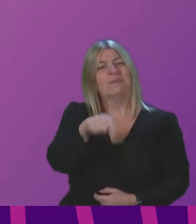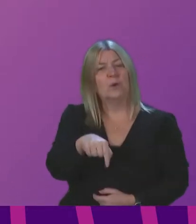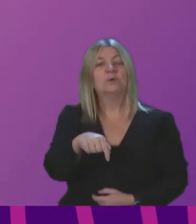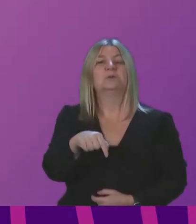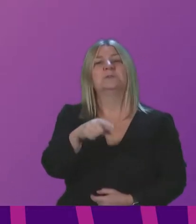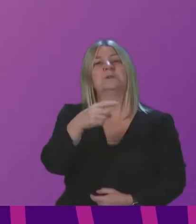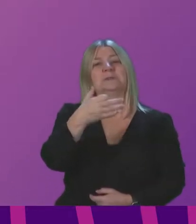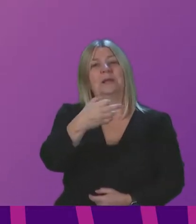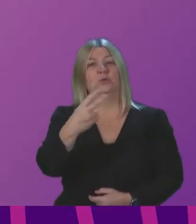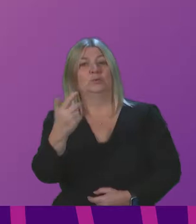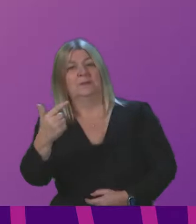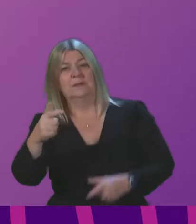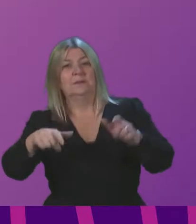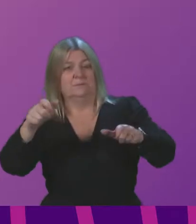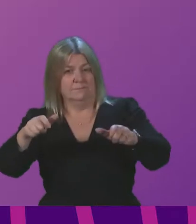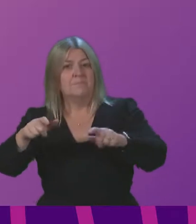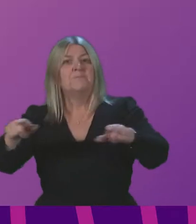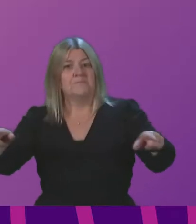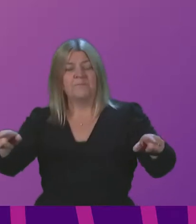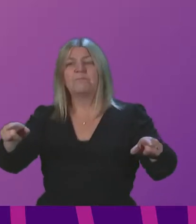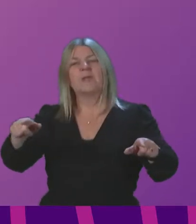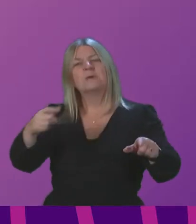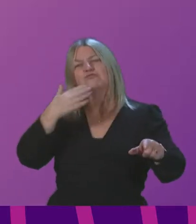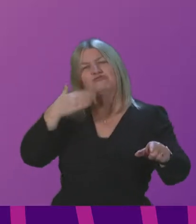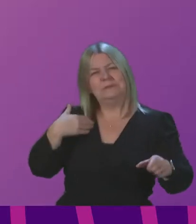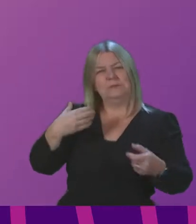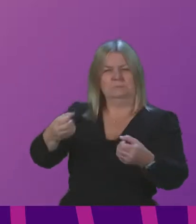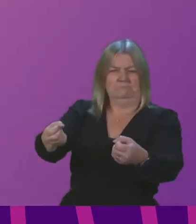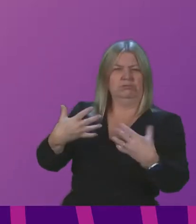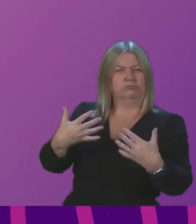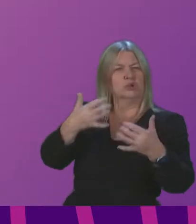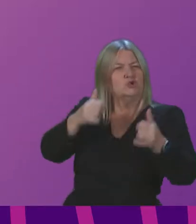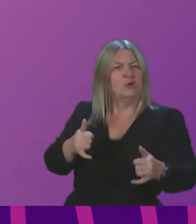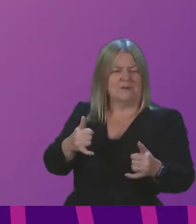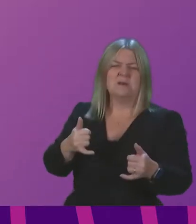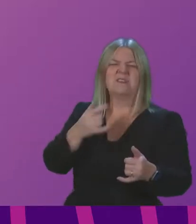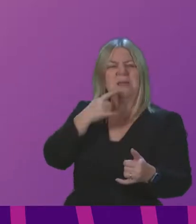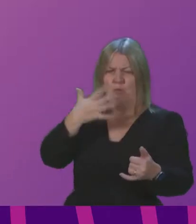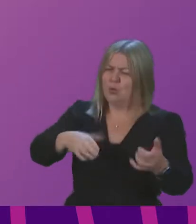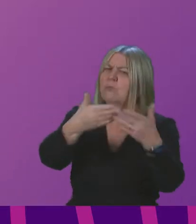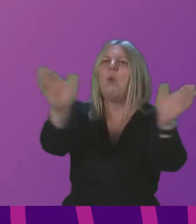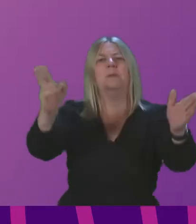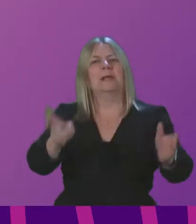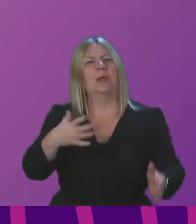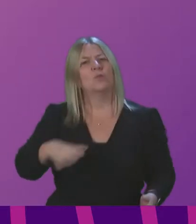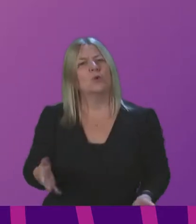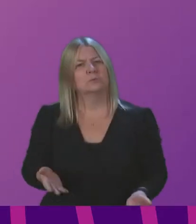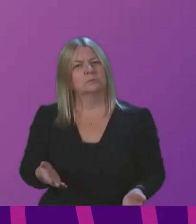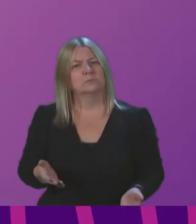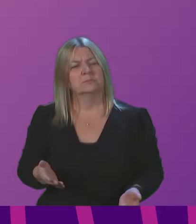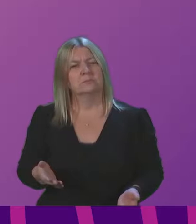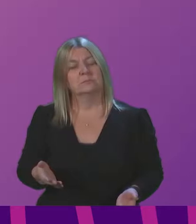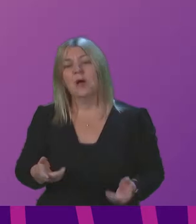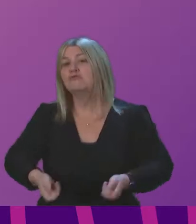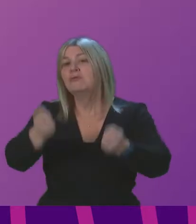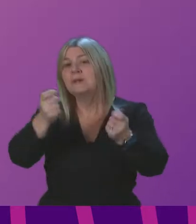who participated in a recent survey I conducted said they wanted the hospital reopened. And I raise this now Deputy Presiding Officer